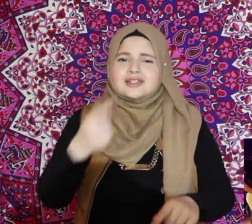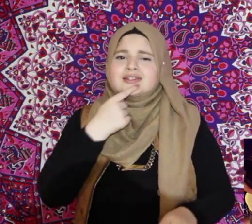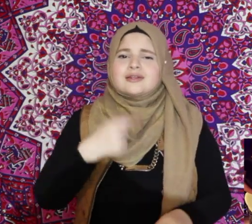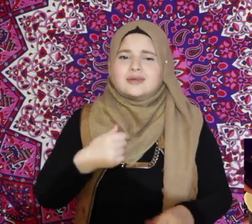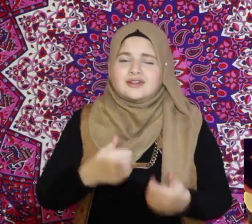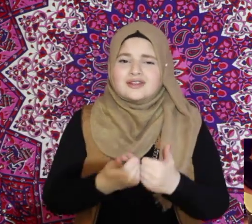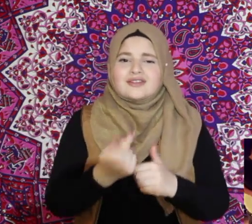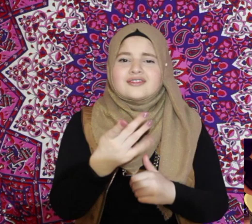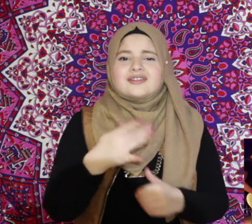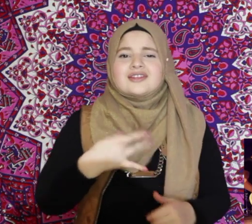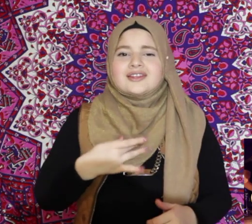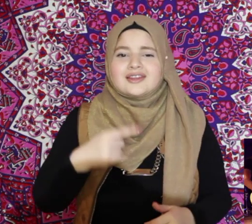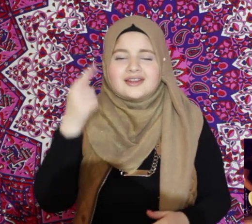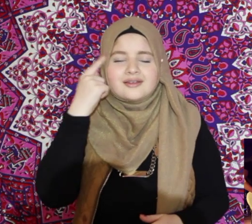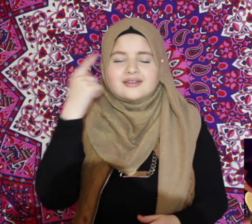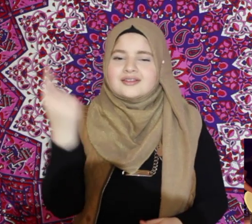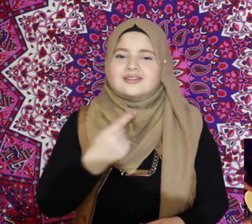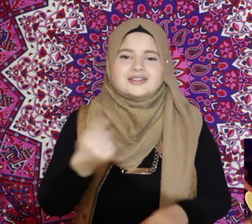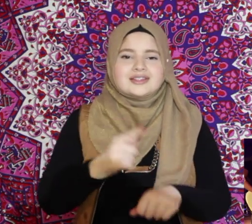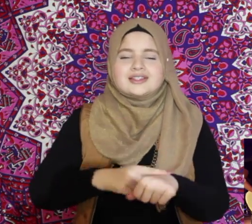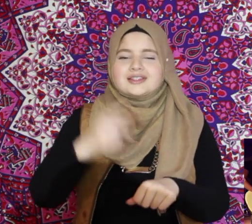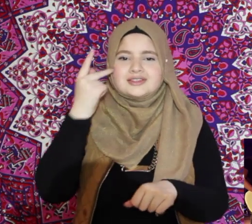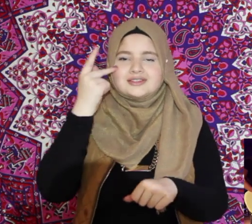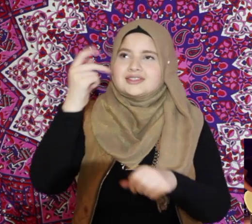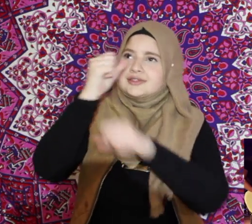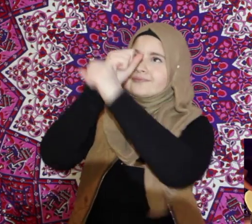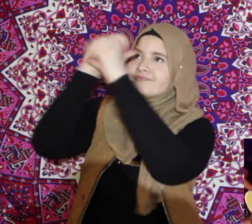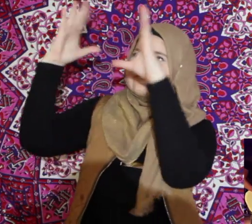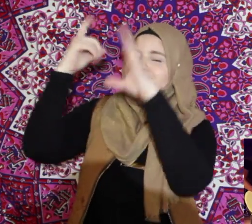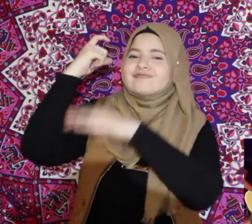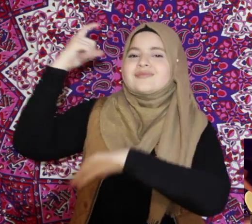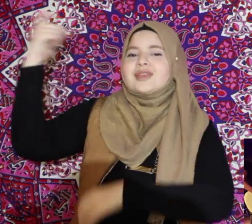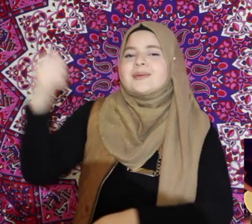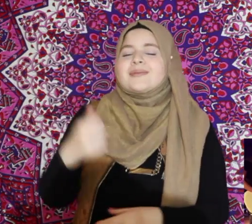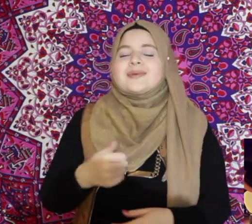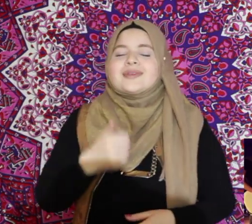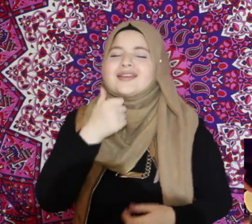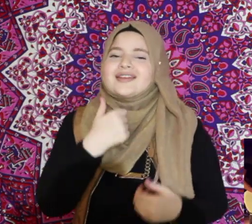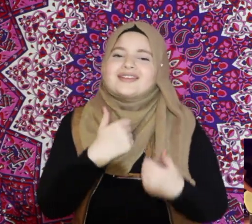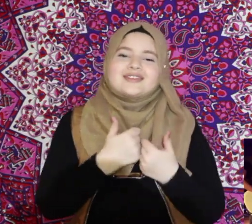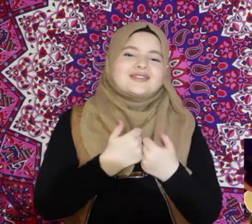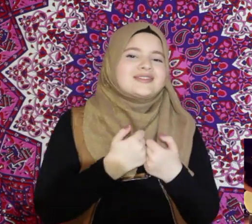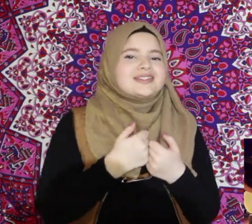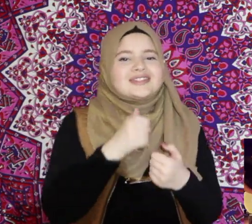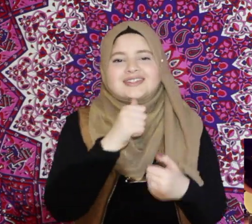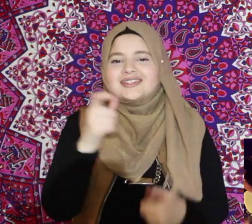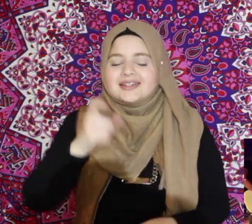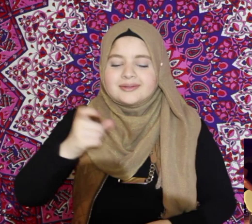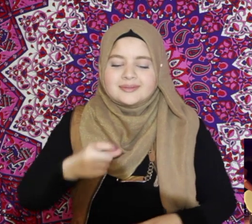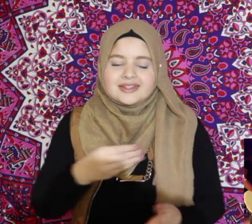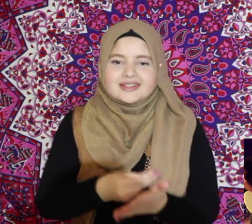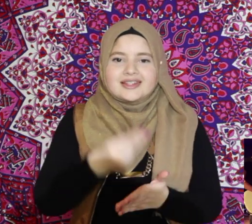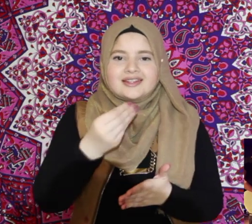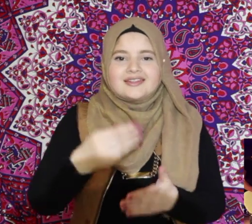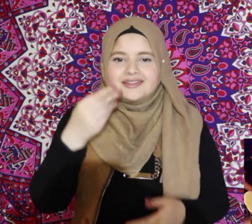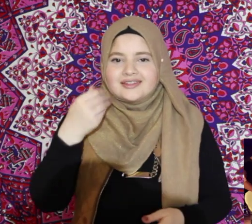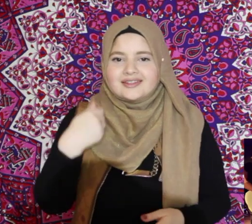I think about you all the time I see it in my dreams Baby, I don't need dollar bills to have for